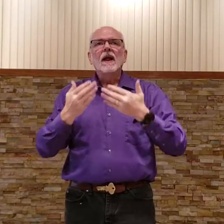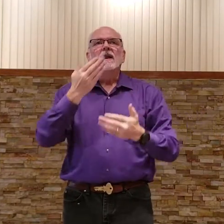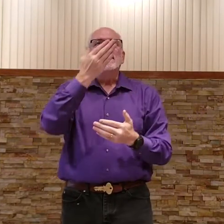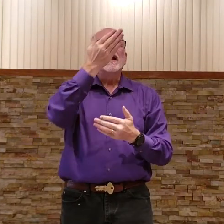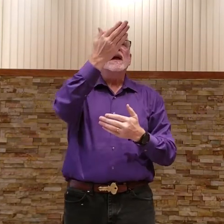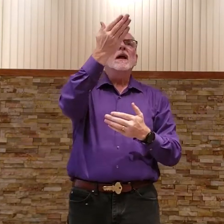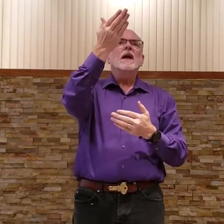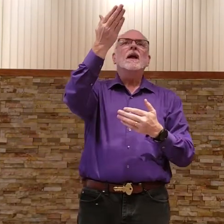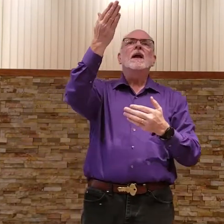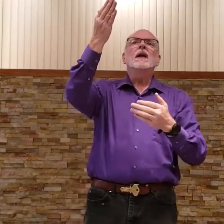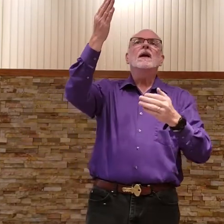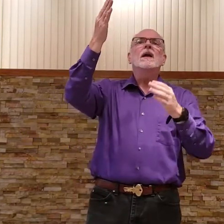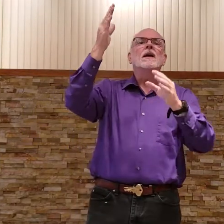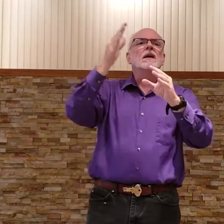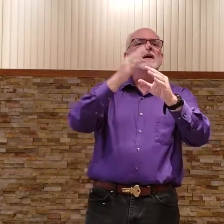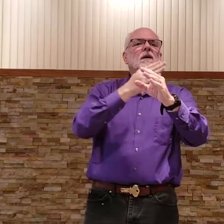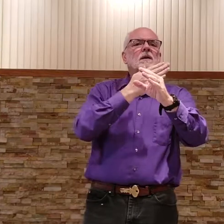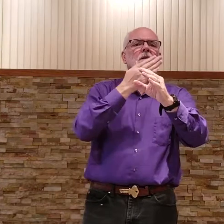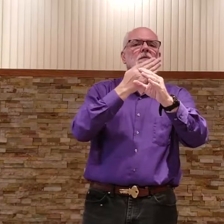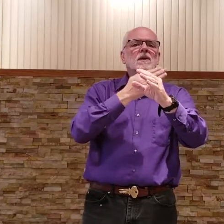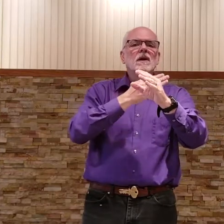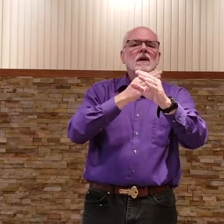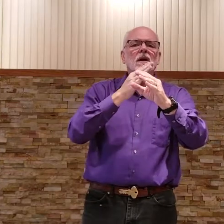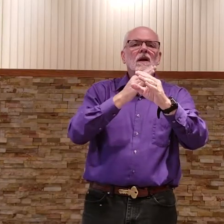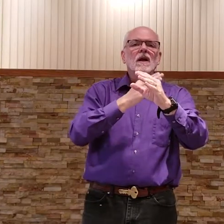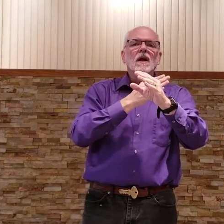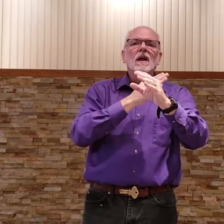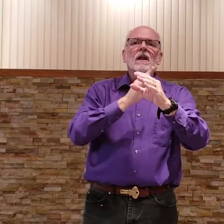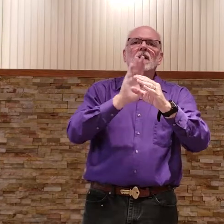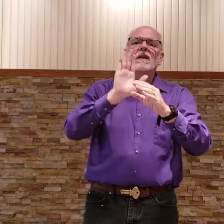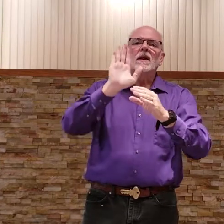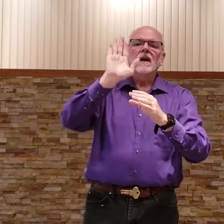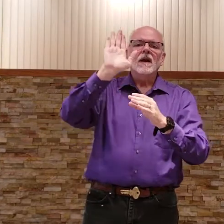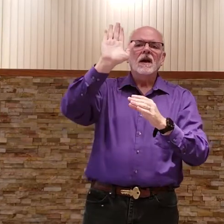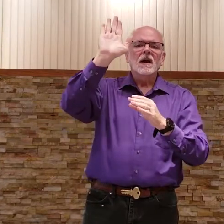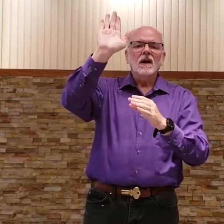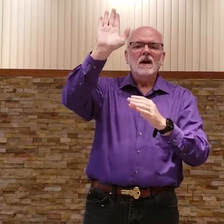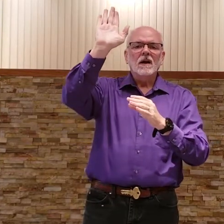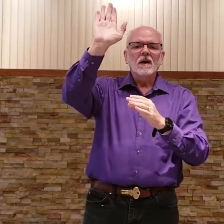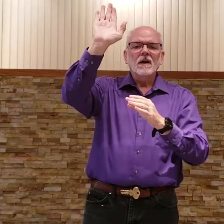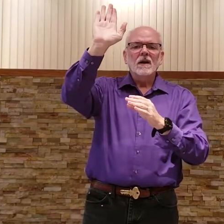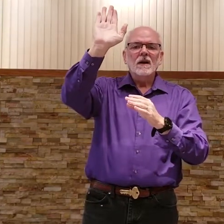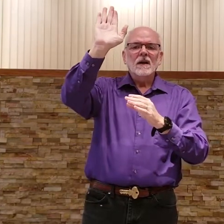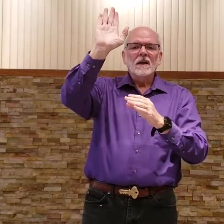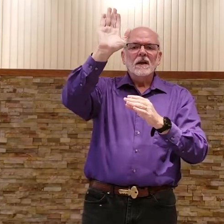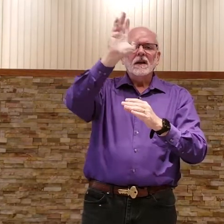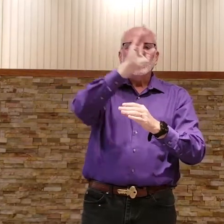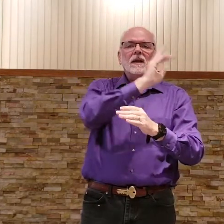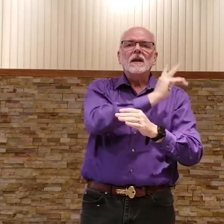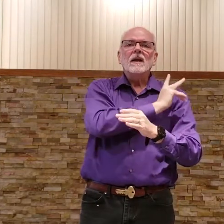They hymned their king